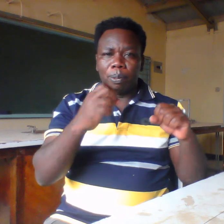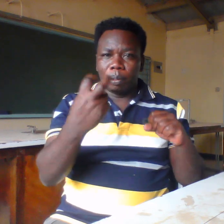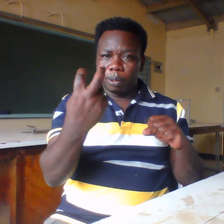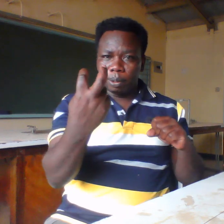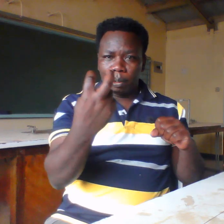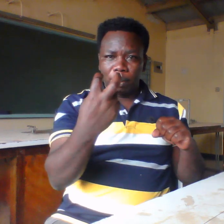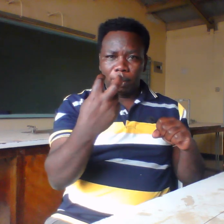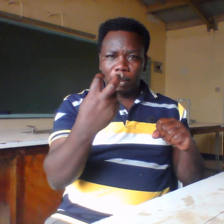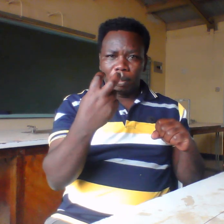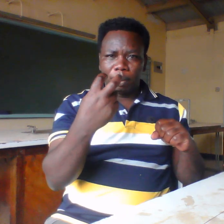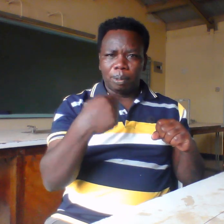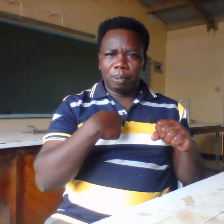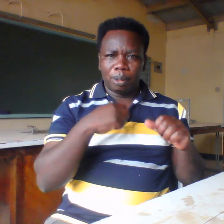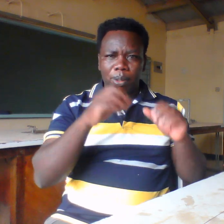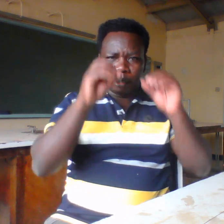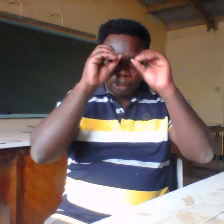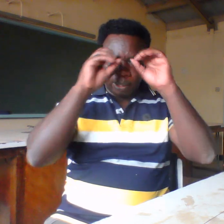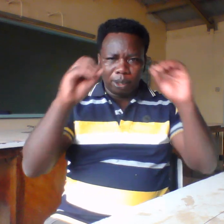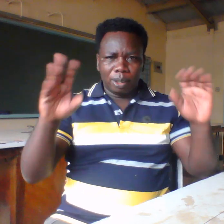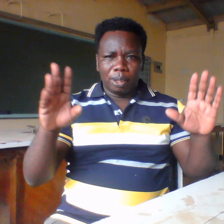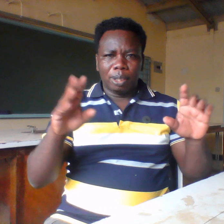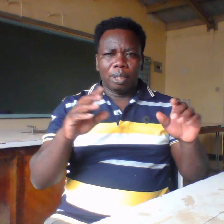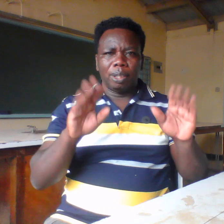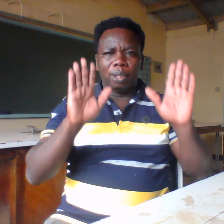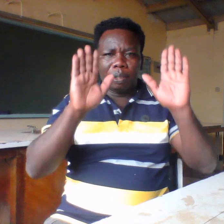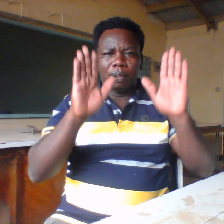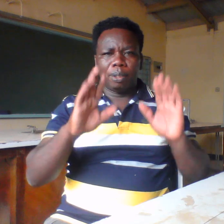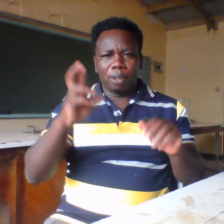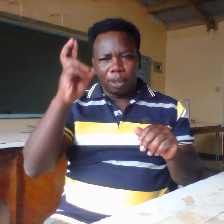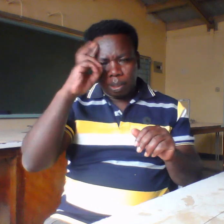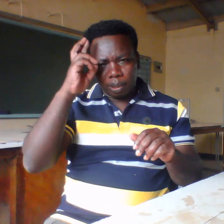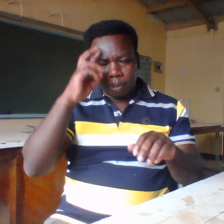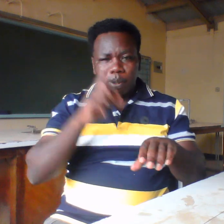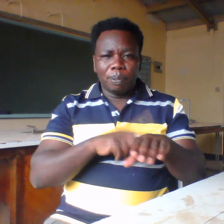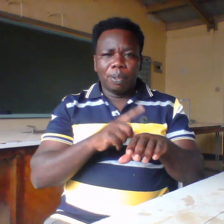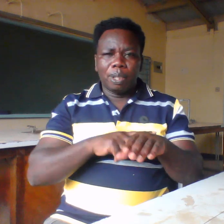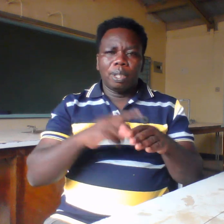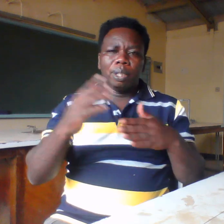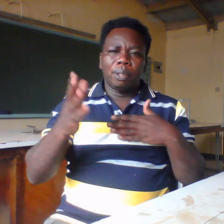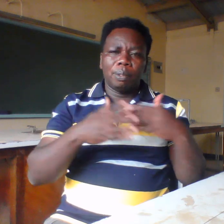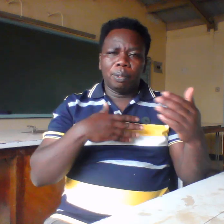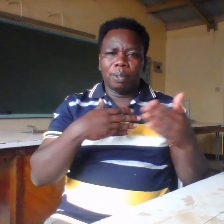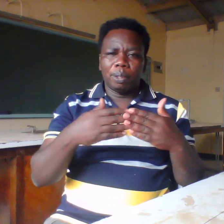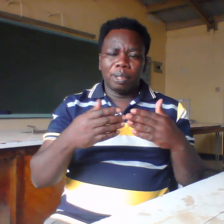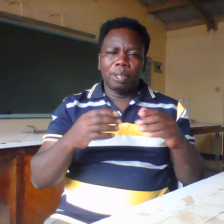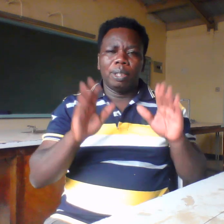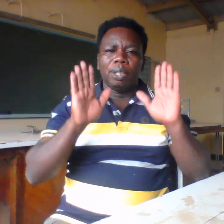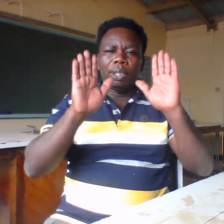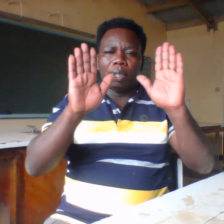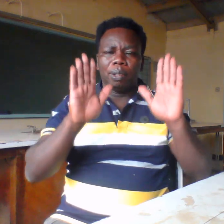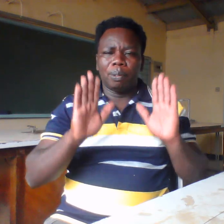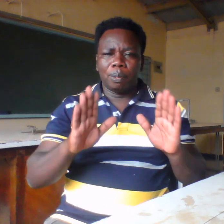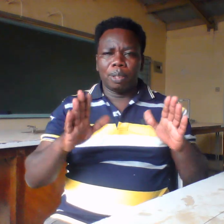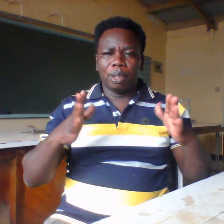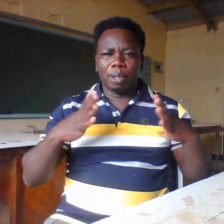remember that when we are signing we need to be visible from our ways upwards